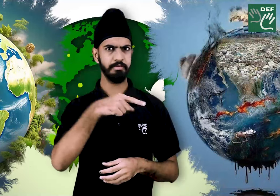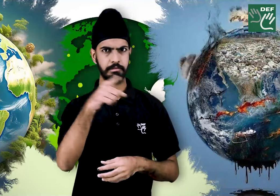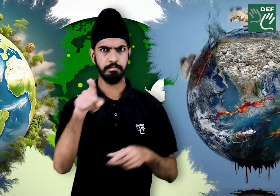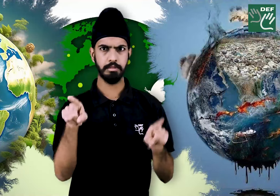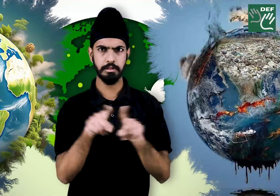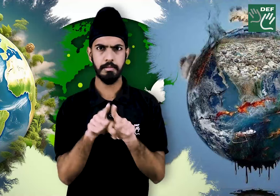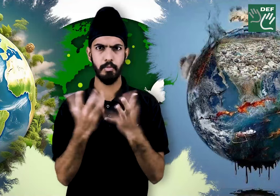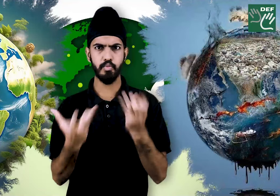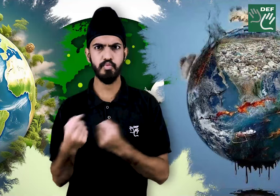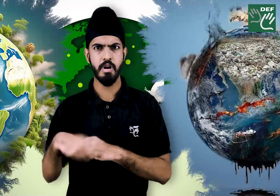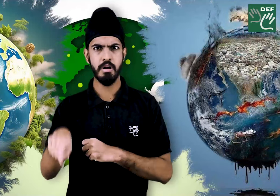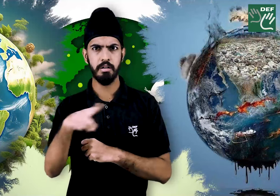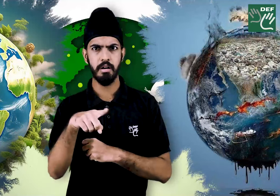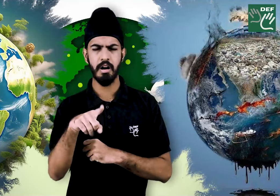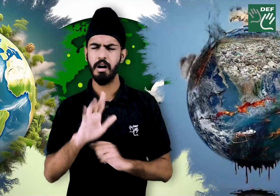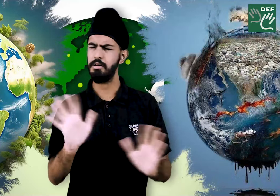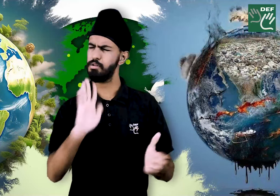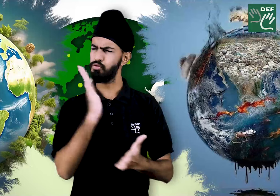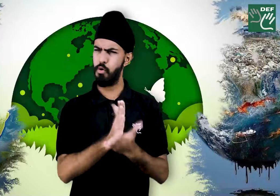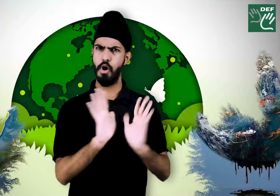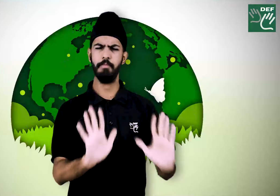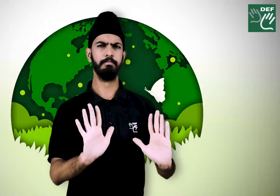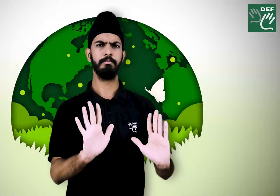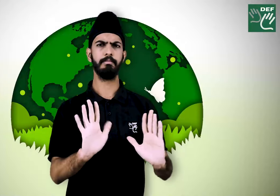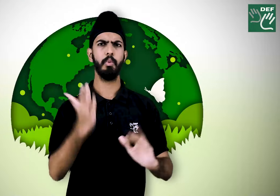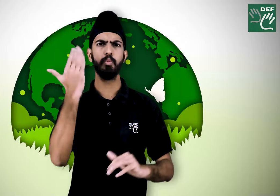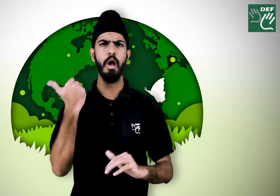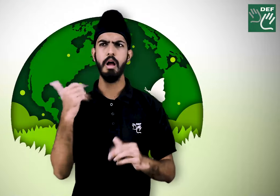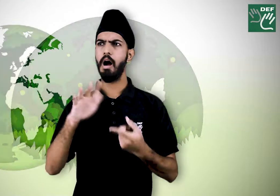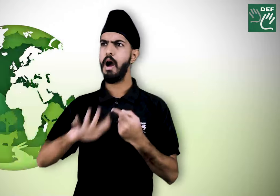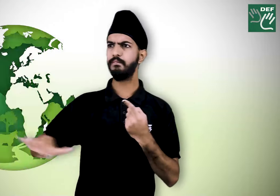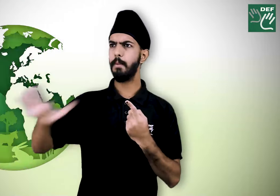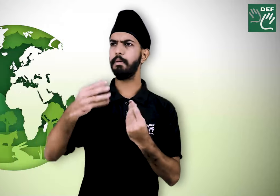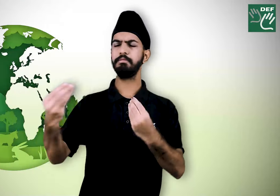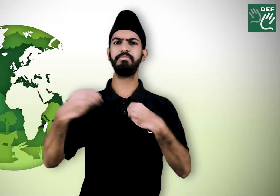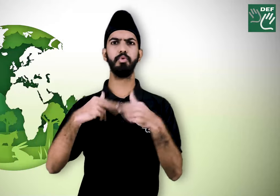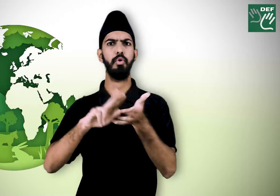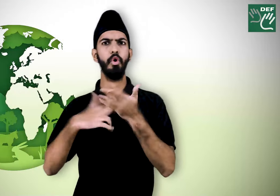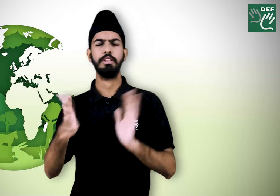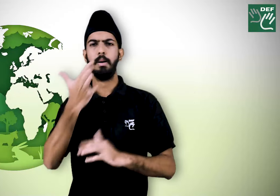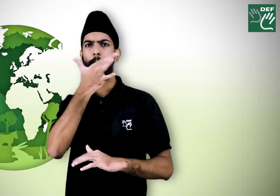future? You all wish for it? Let's stop this. Our Earth is naturally beautiful.